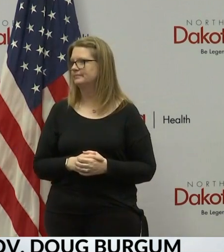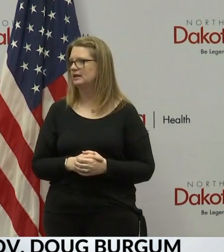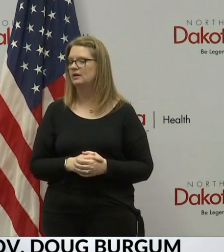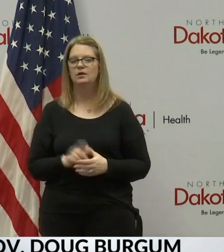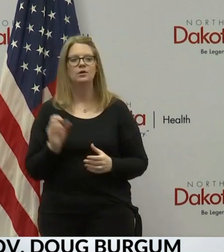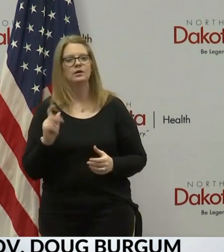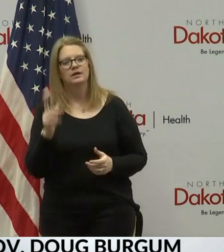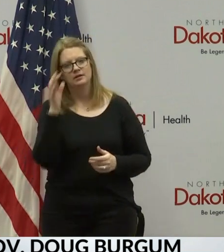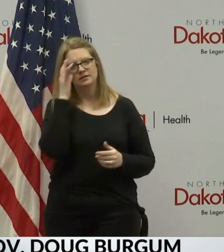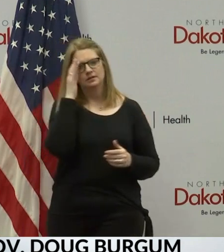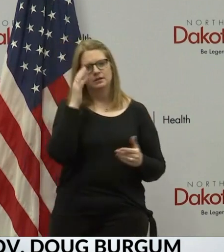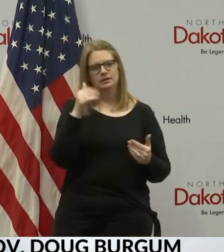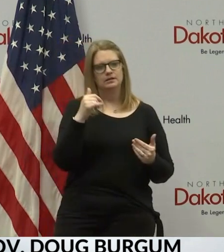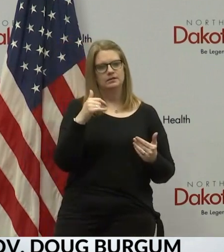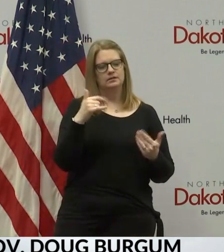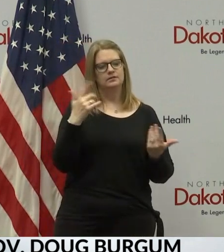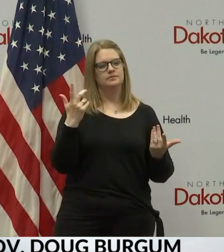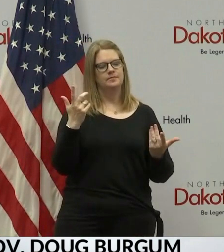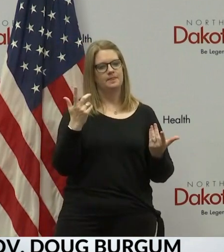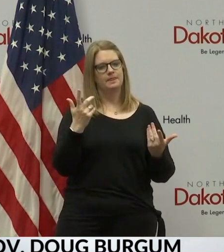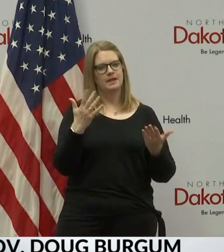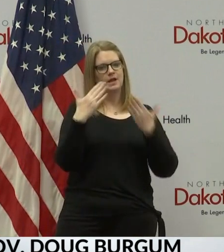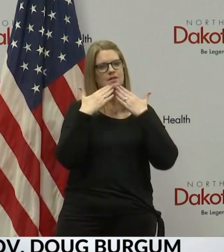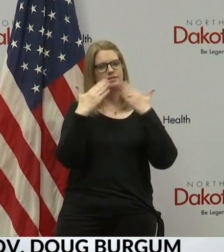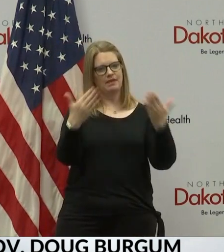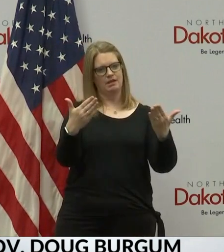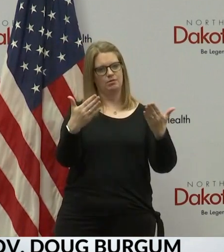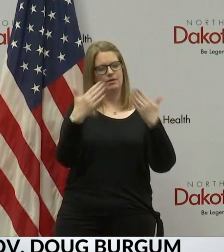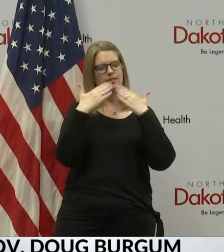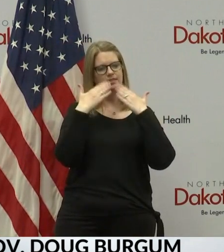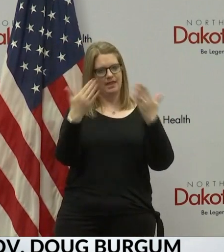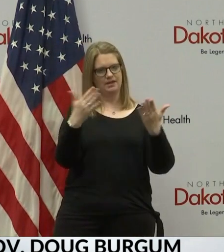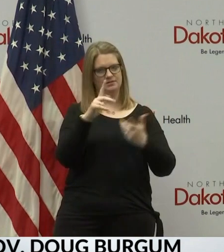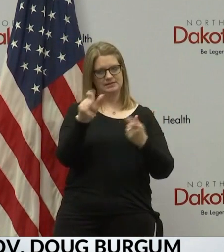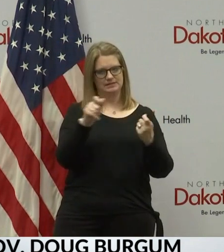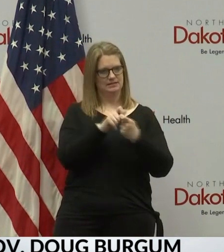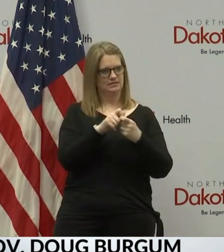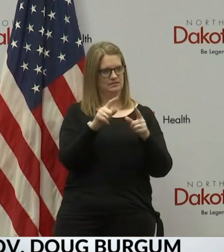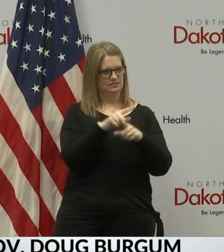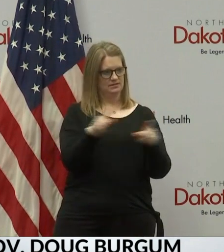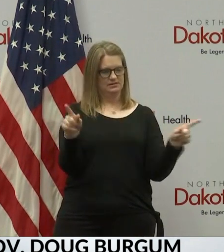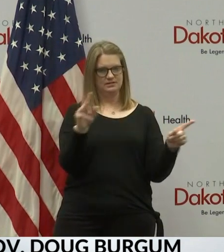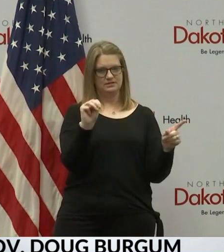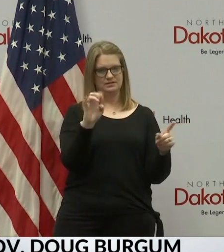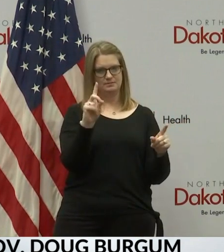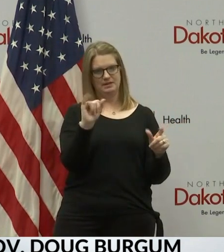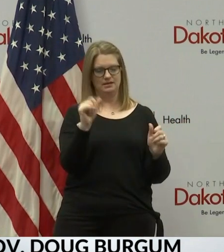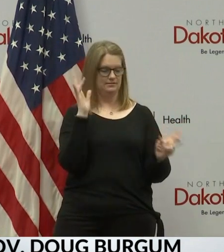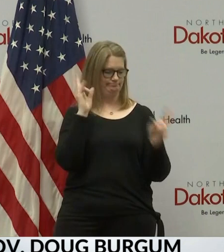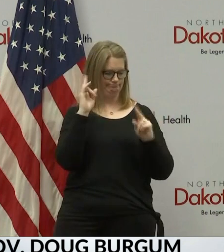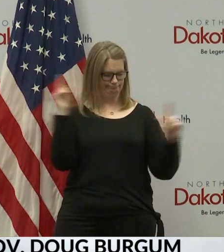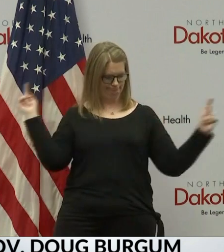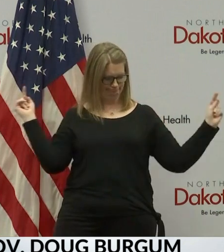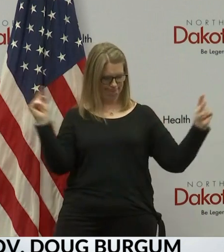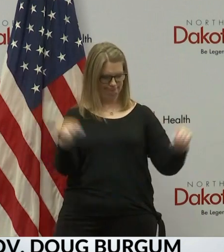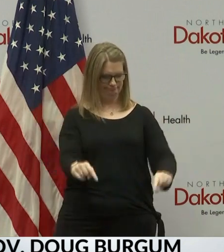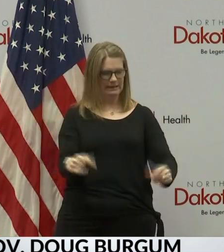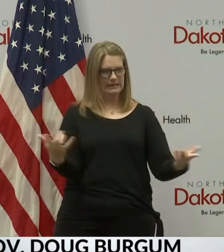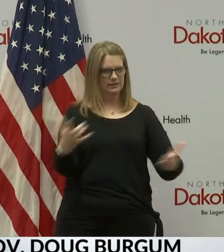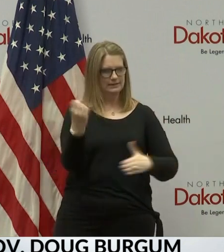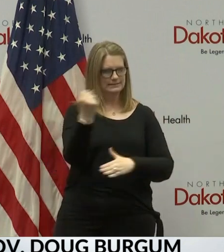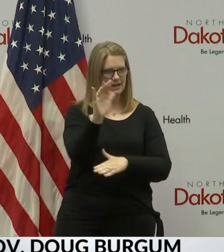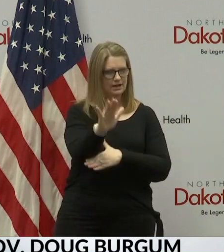With that, again, I'll just say gratitude for, particularly thanks to the media that rallied over here on a, on a Saturday